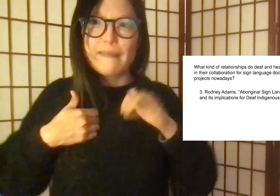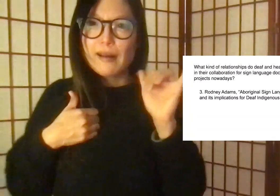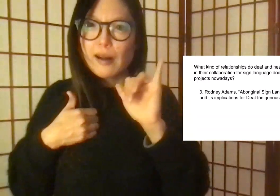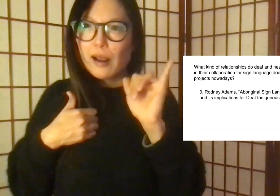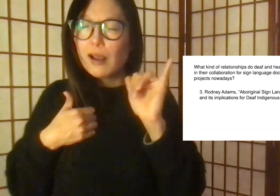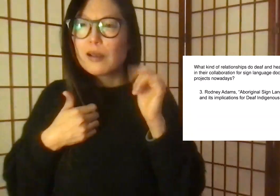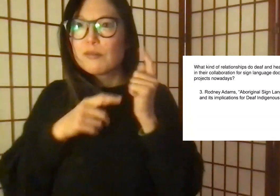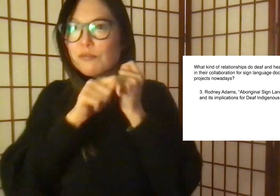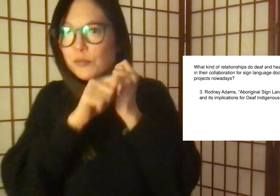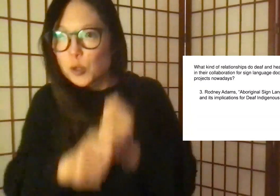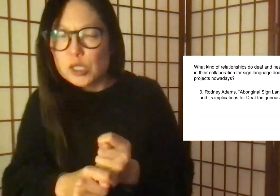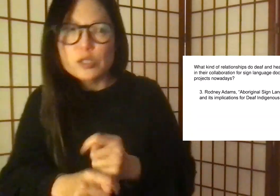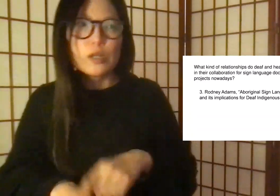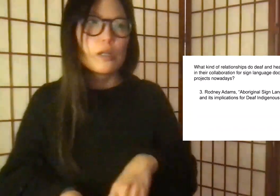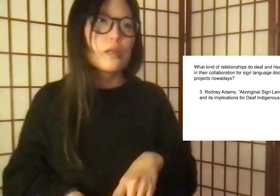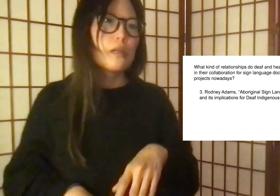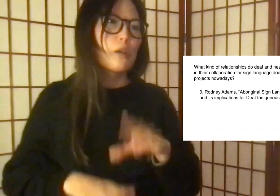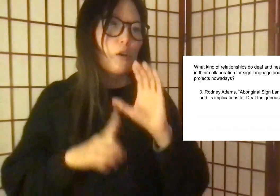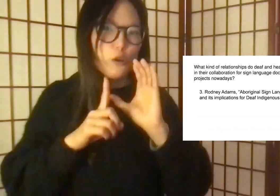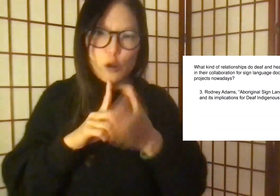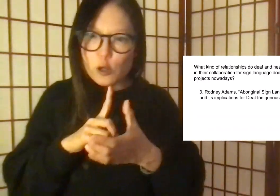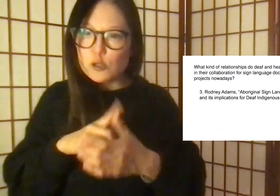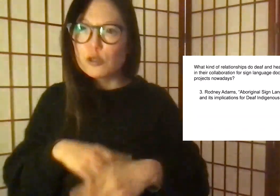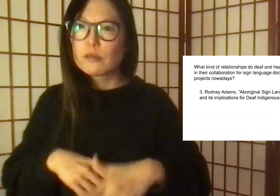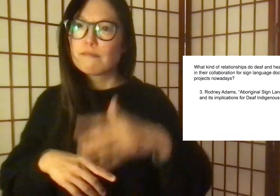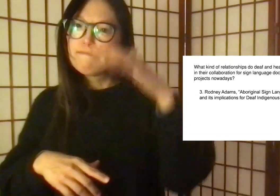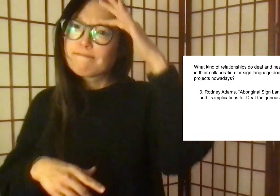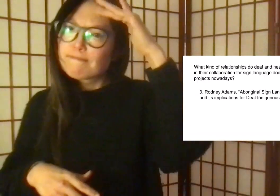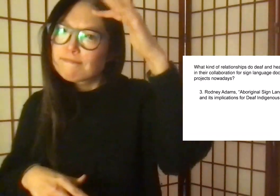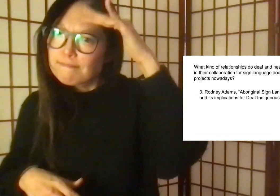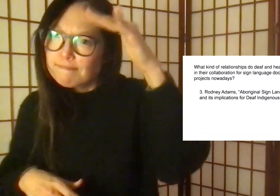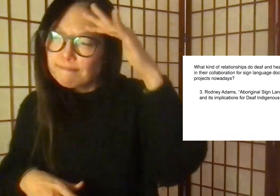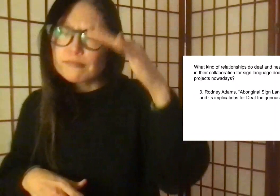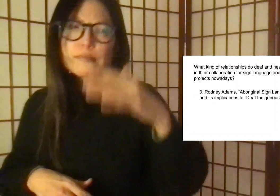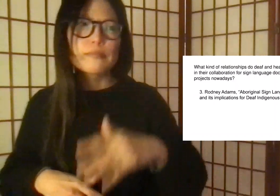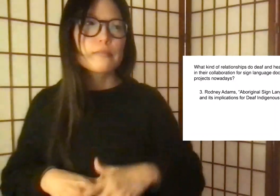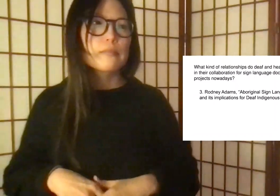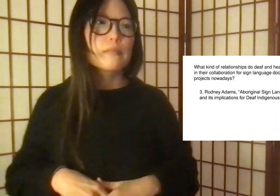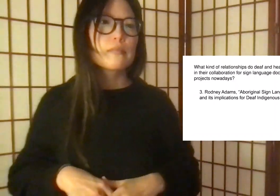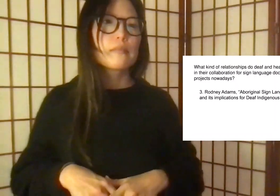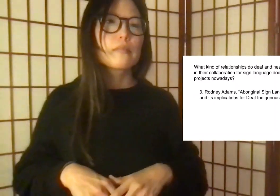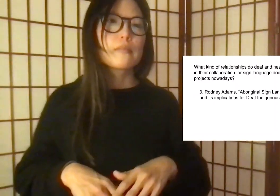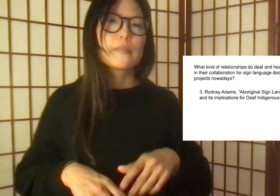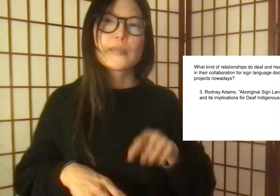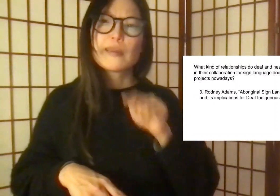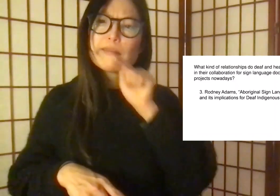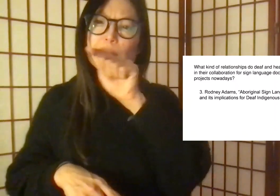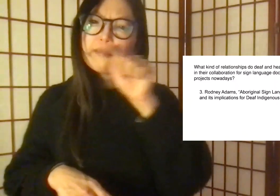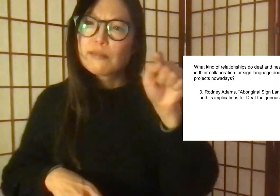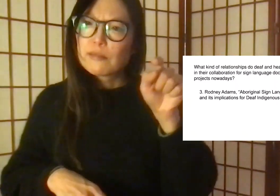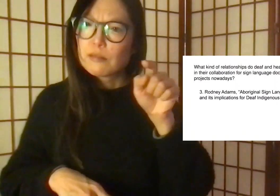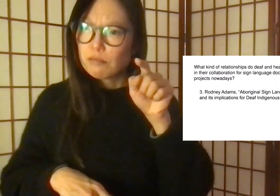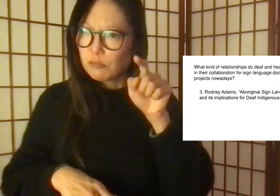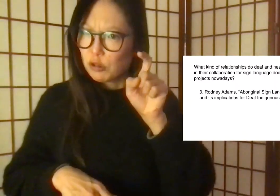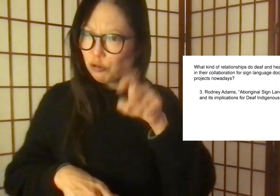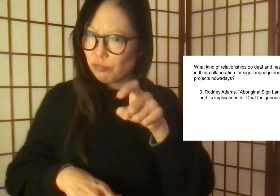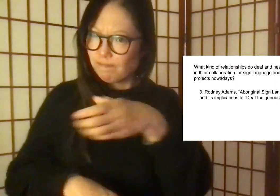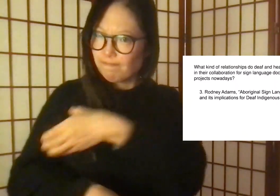to sign language linguists, but encompasses all aspects of life. For example, it includes traditions,